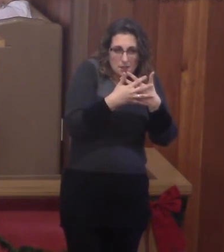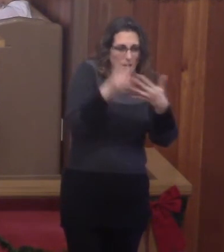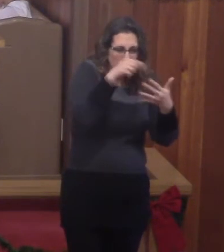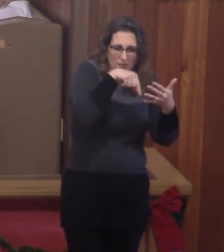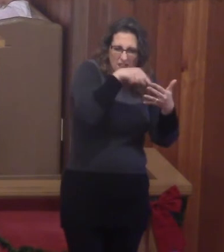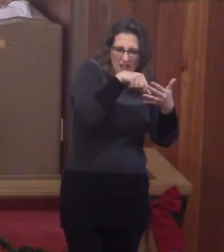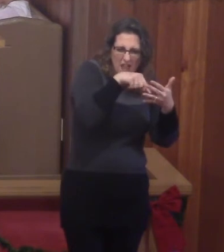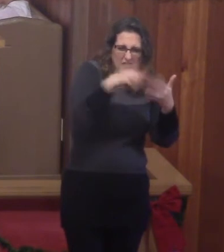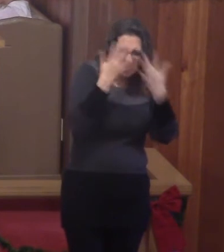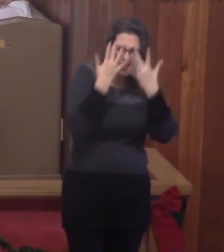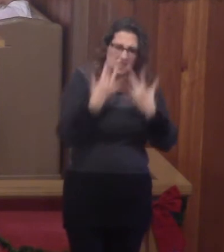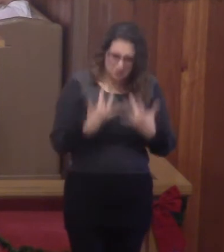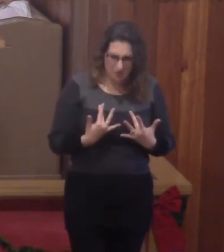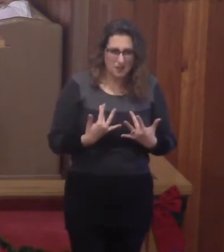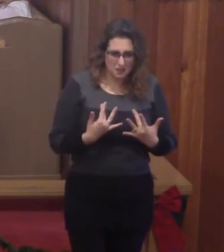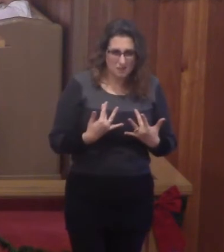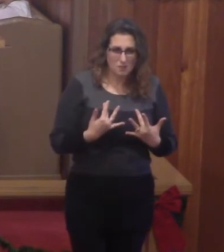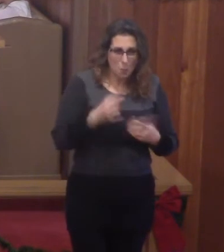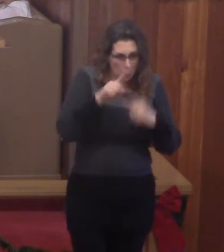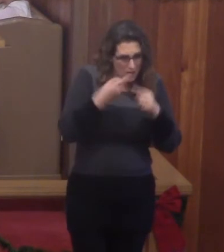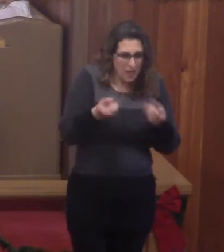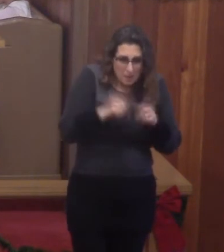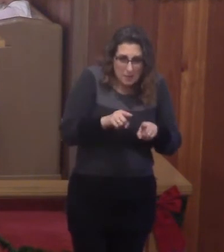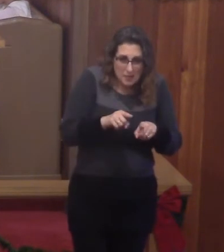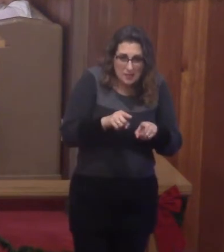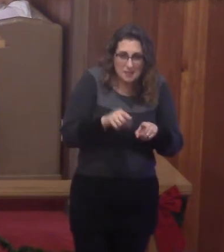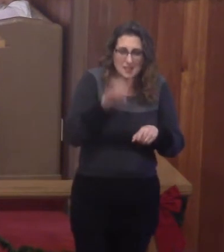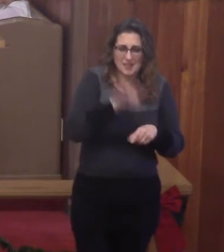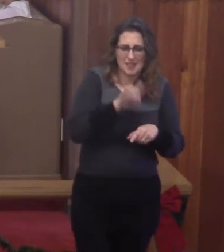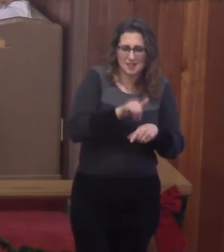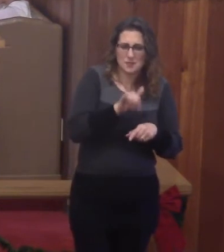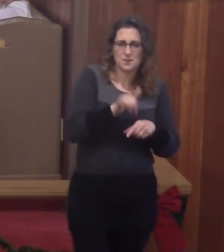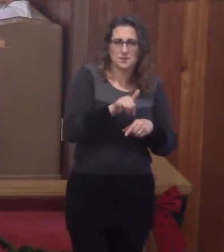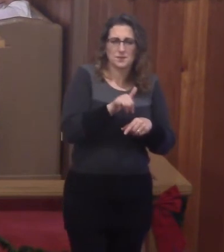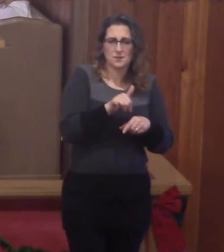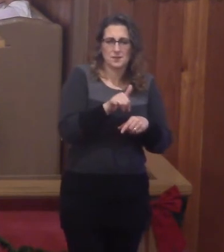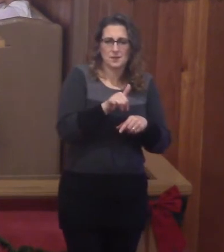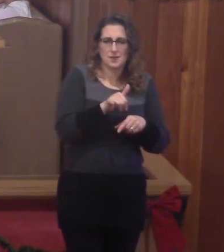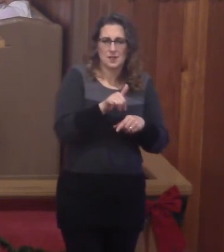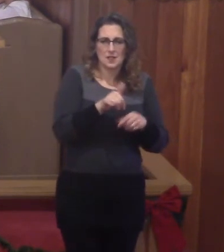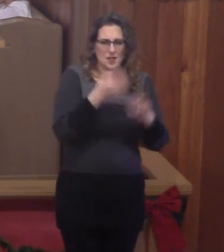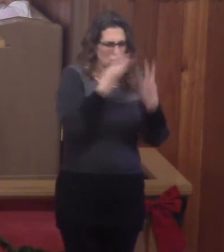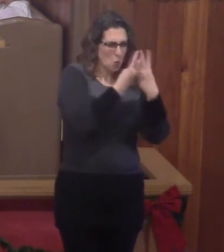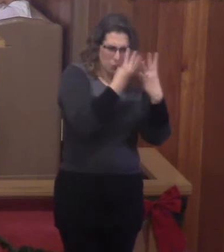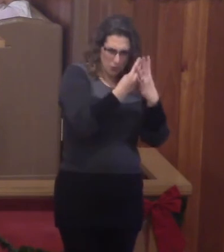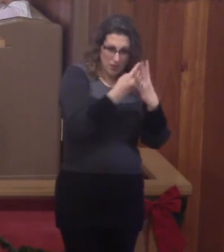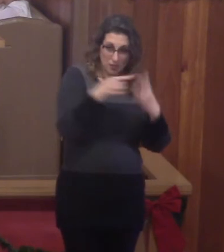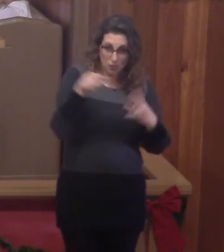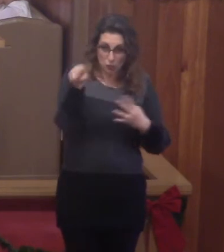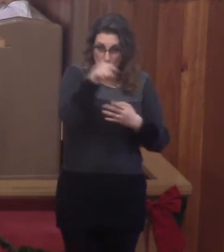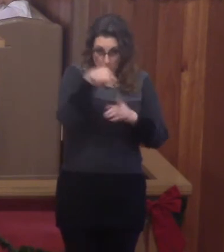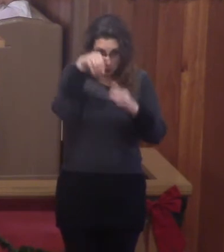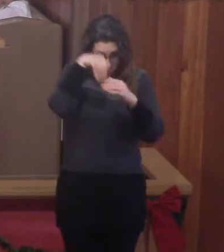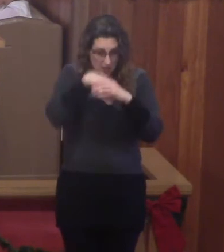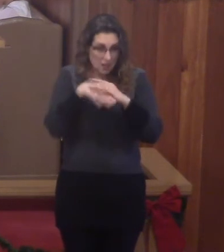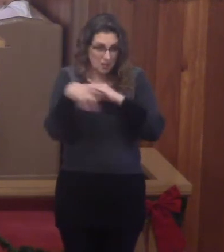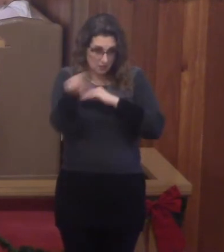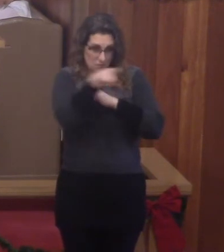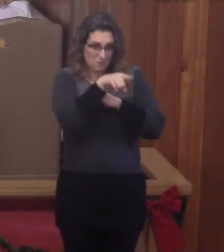that despair, in the midst of that prison cell you find yourself in, you